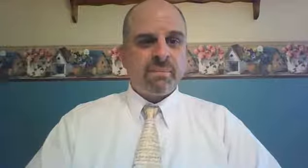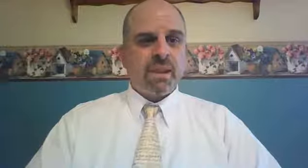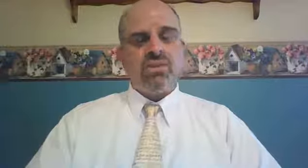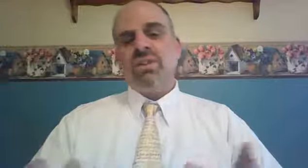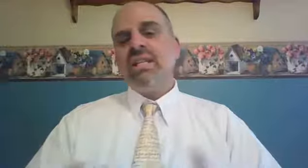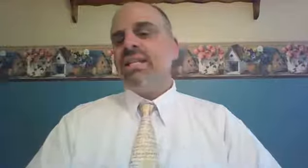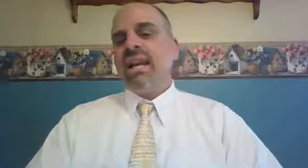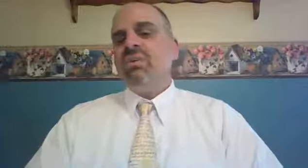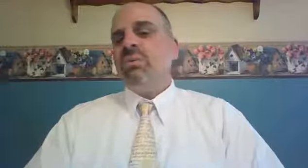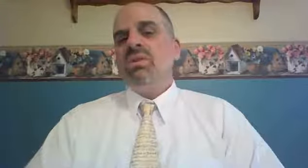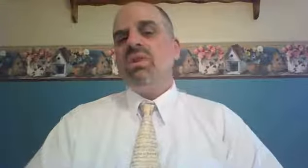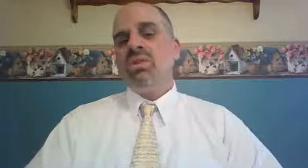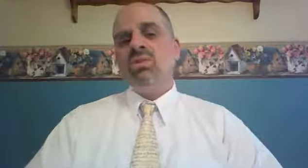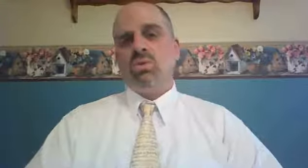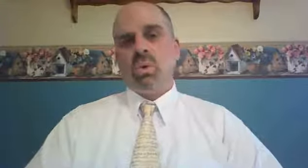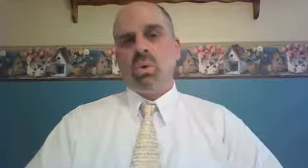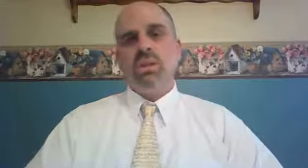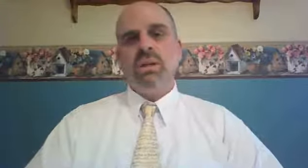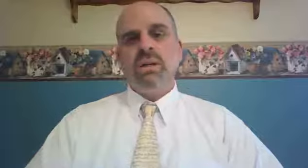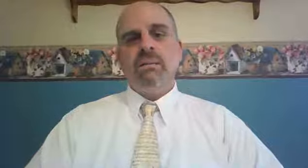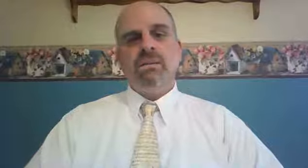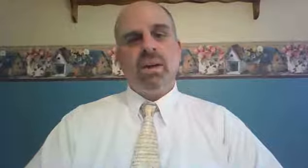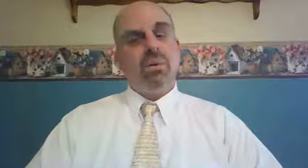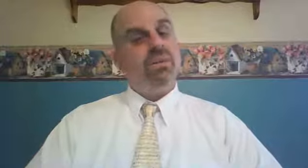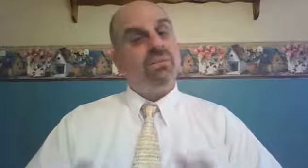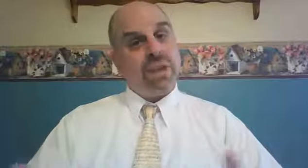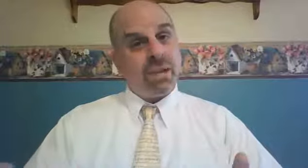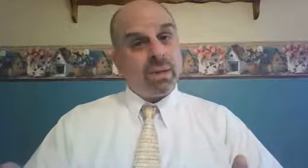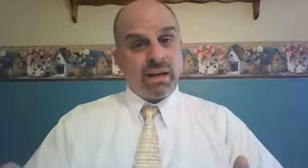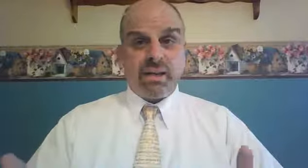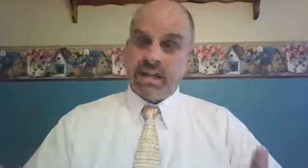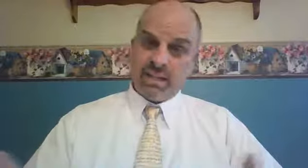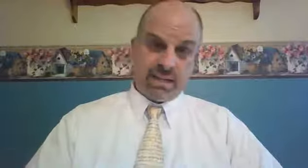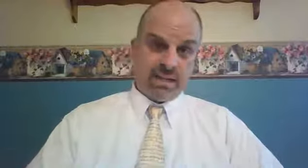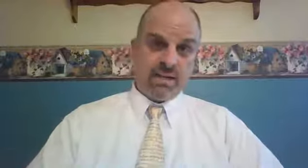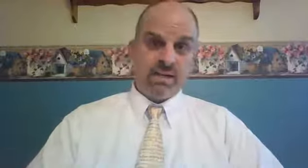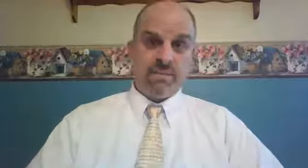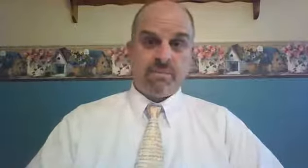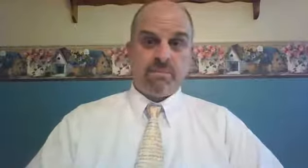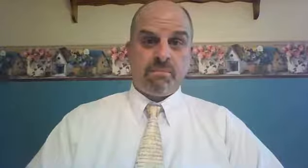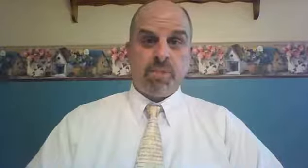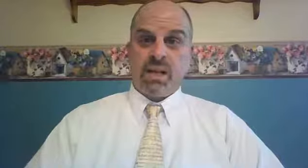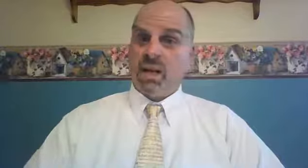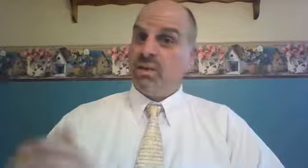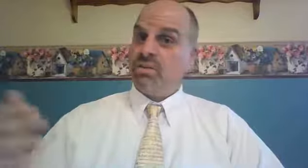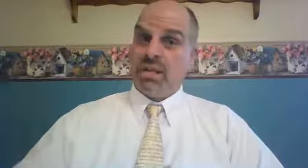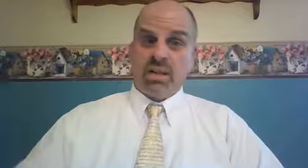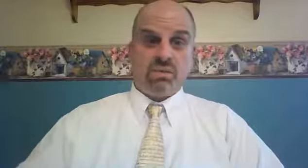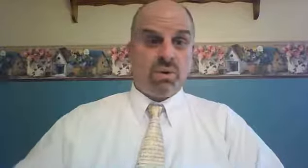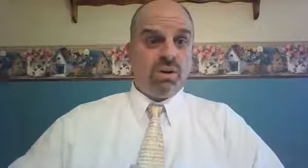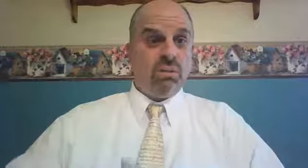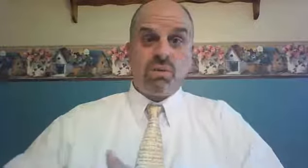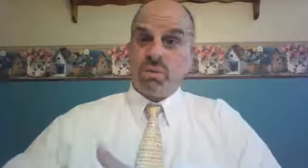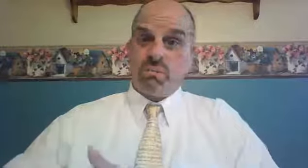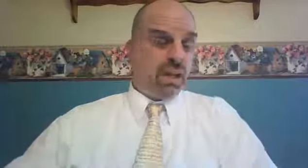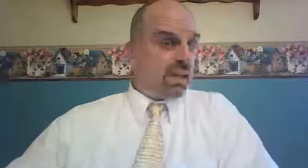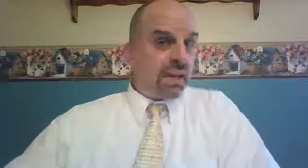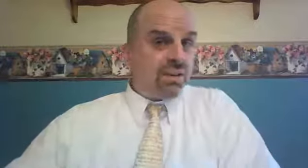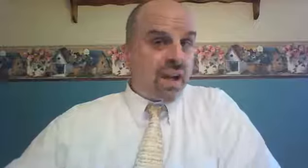It says, in the days when the judges ruled, there was a famine in the land. Because Israel was rebelling against